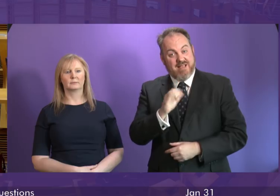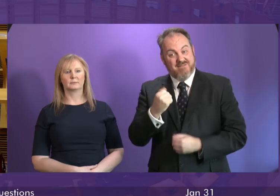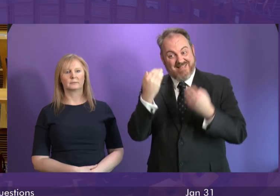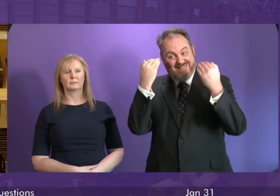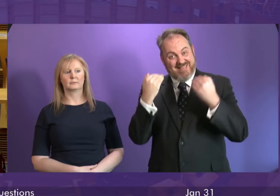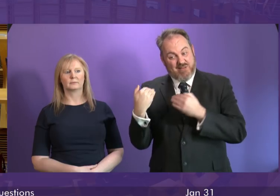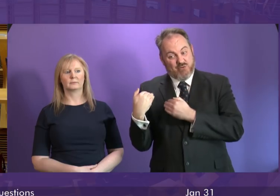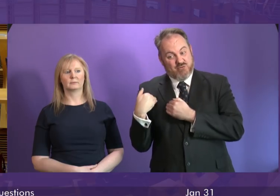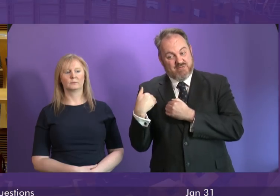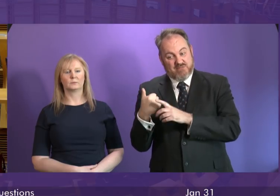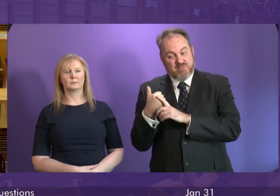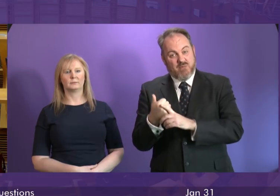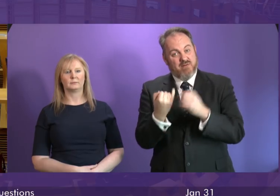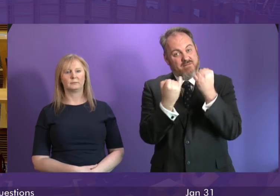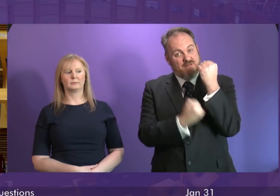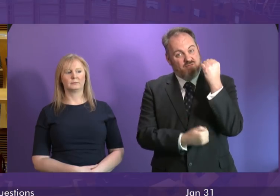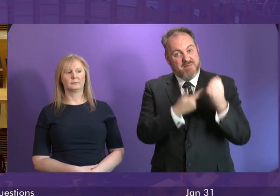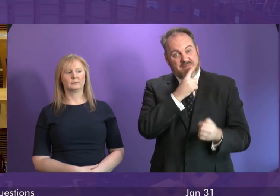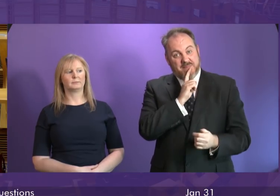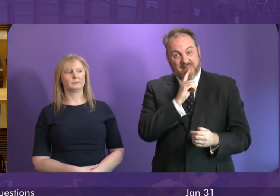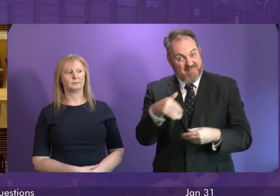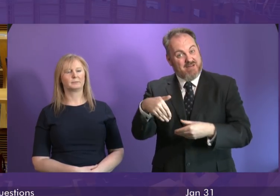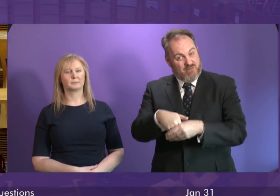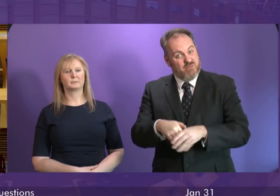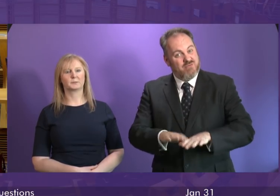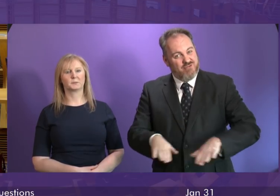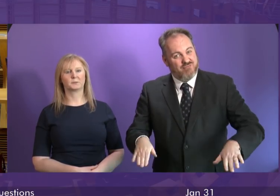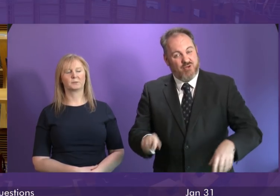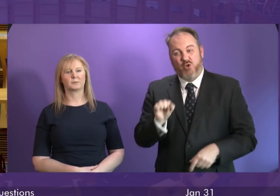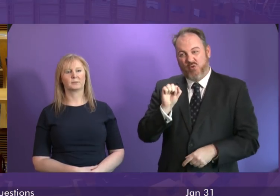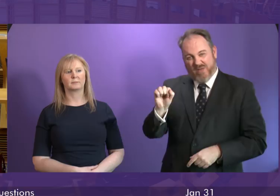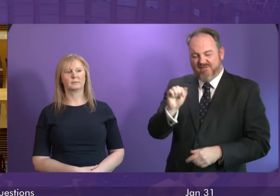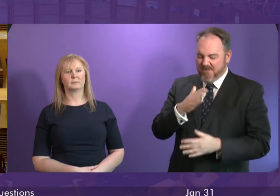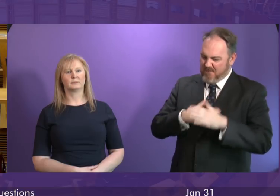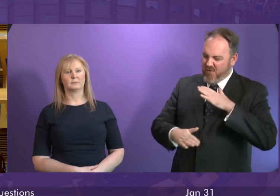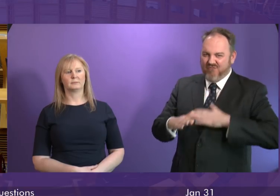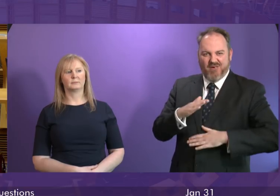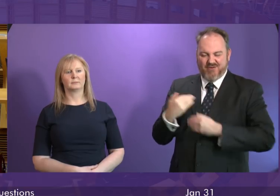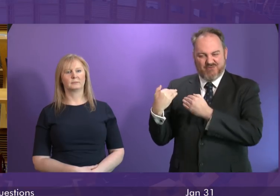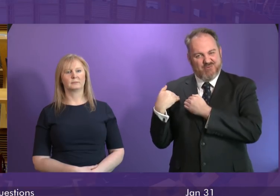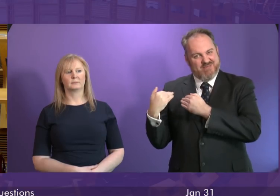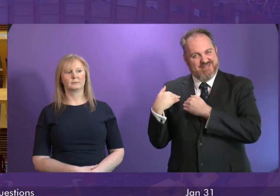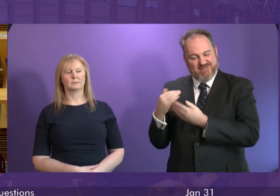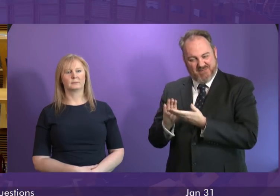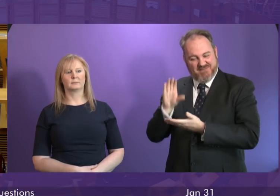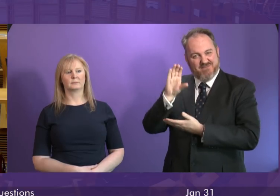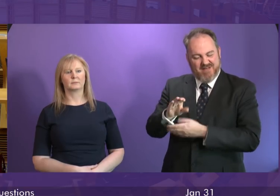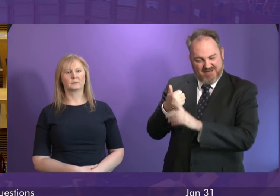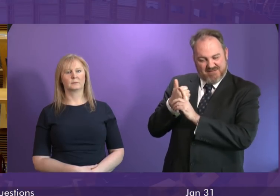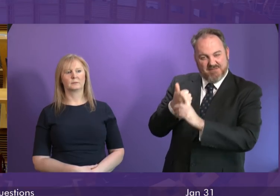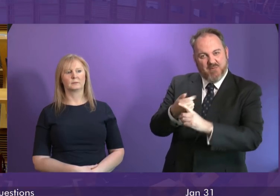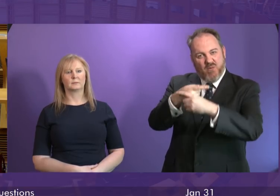people including children and you have a moral duty to deliver the funding that they need